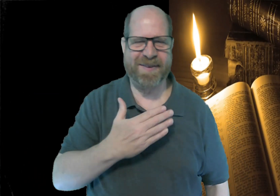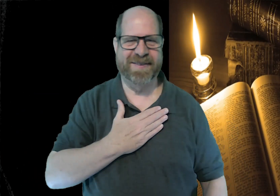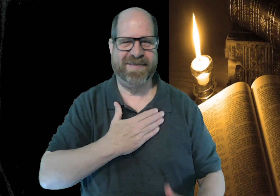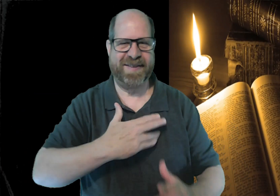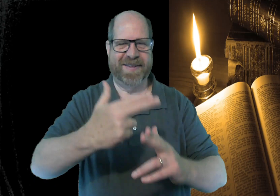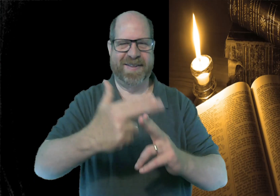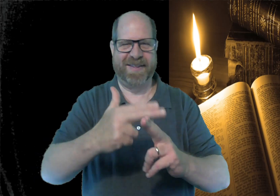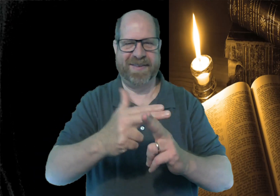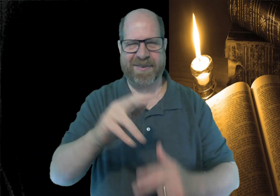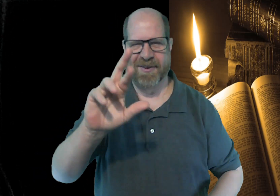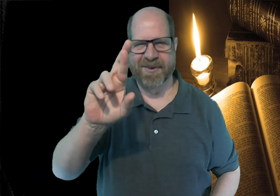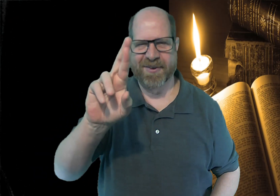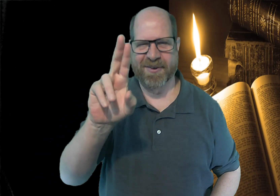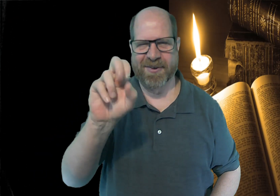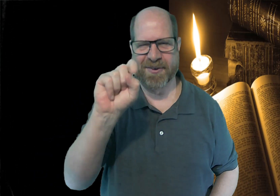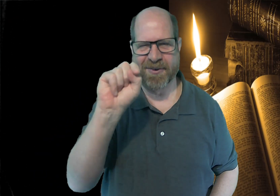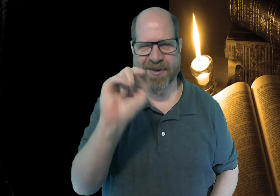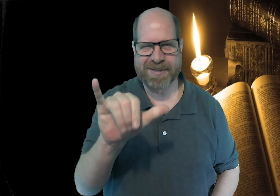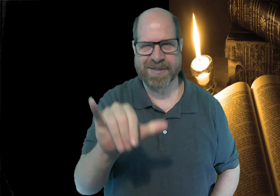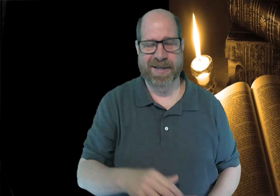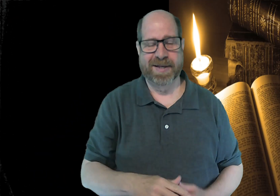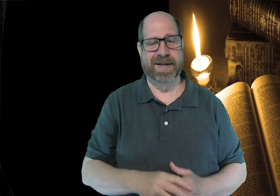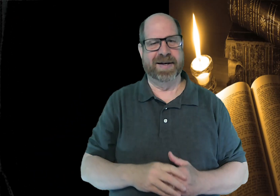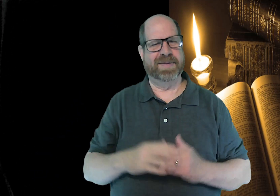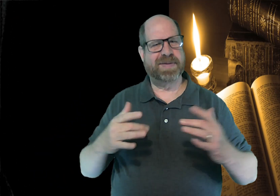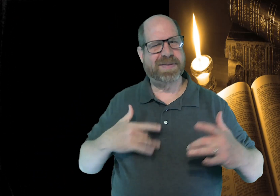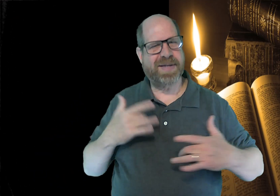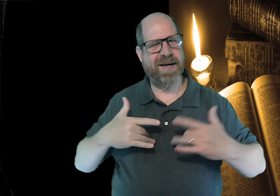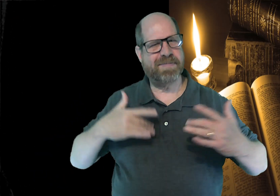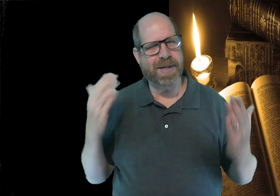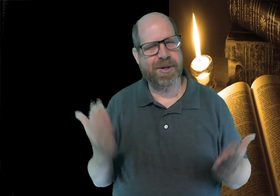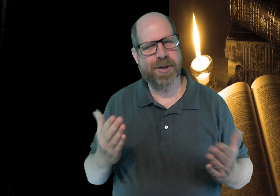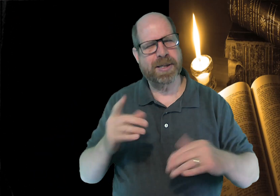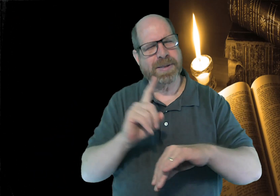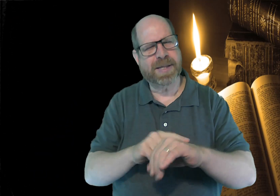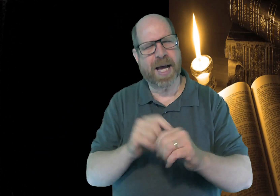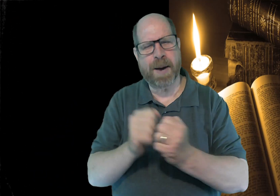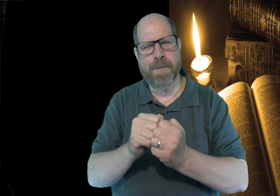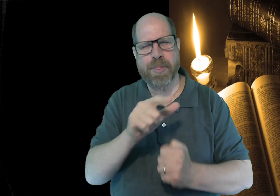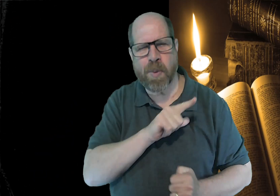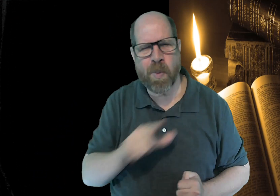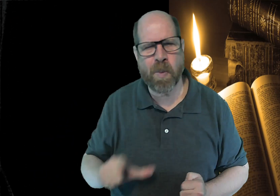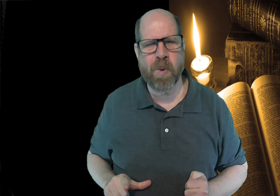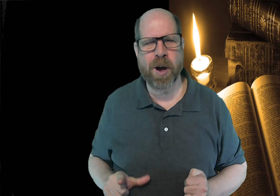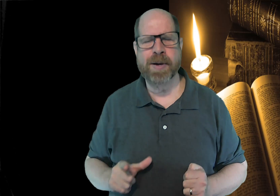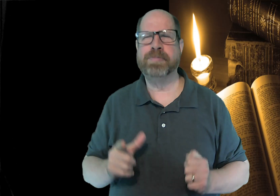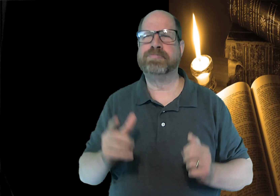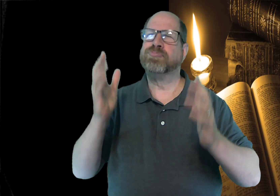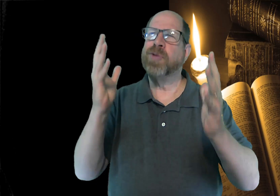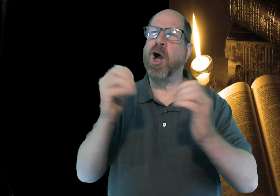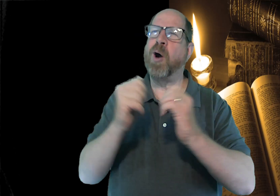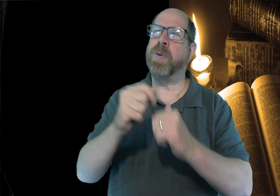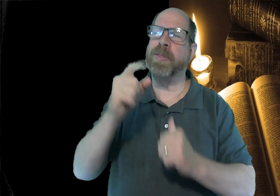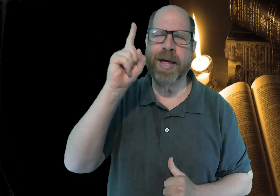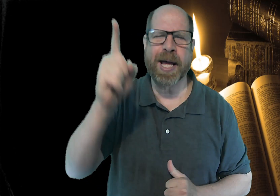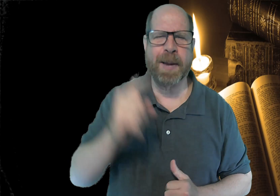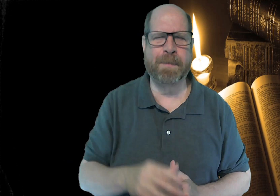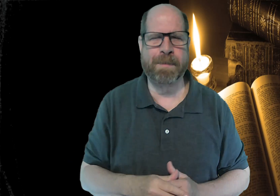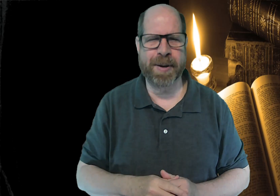Hello, my name is Rusty, and I'm excited to be here for our time with the Lord, to talk with him.